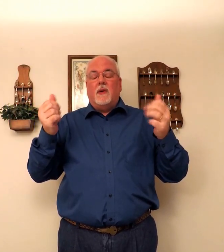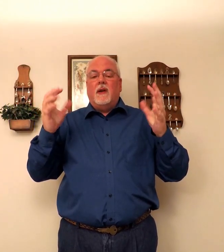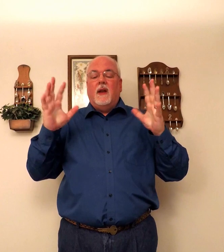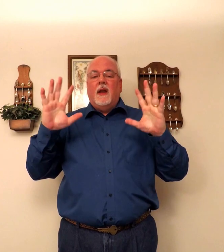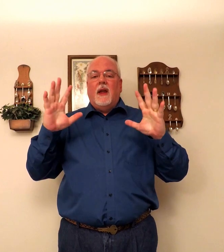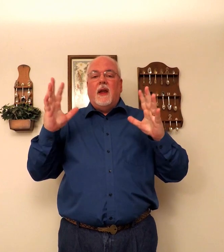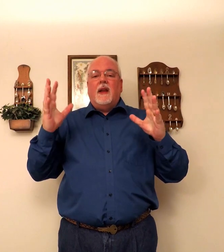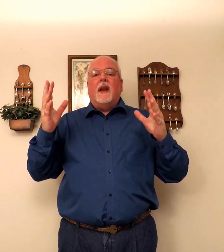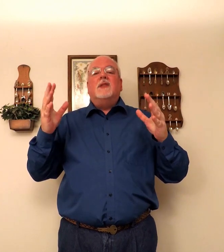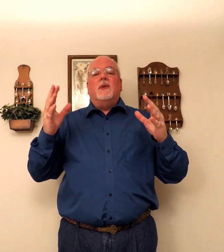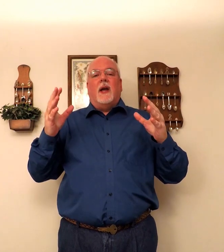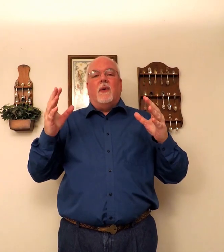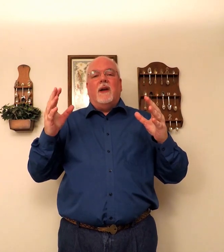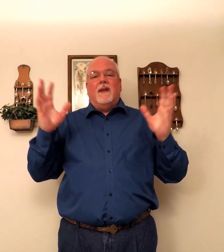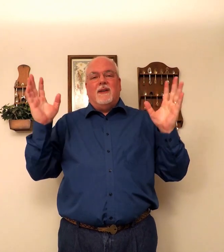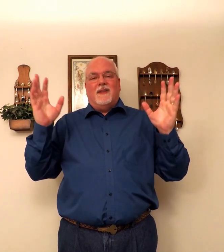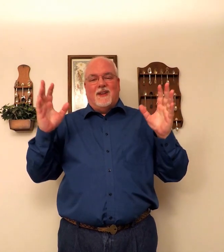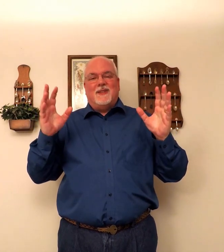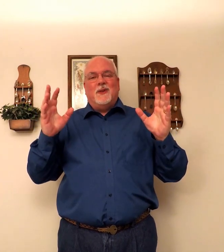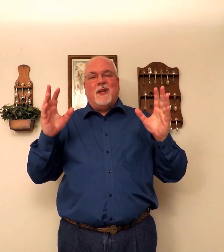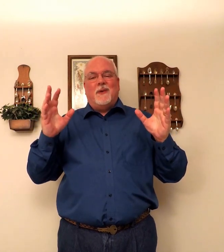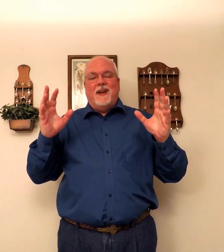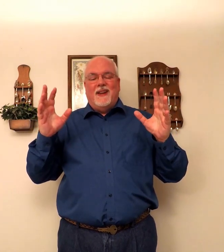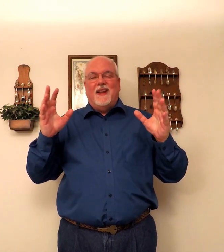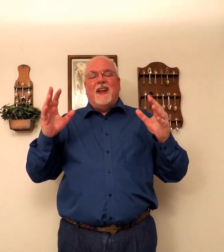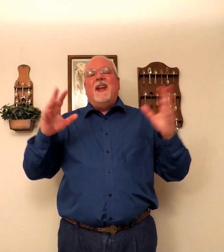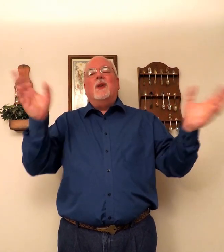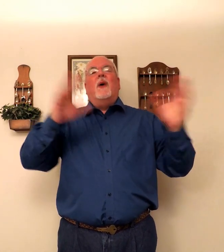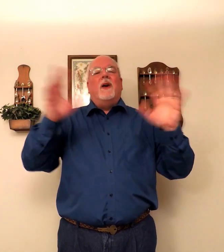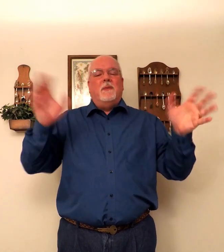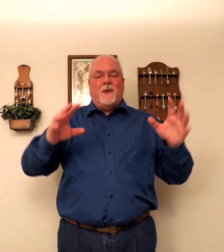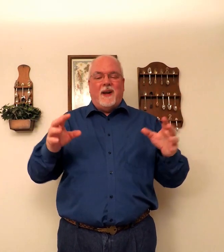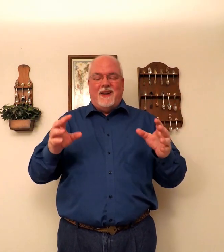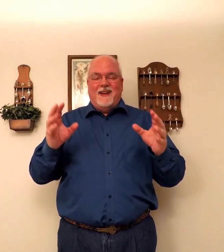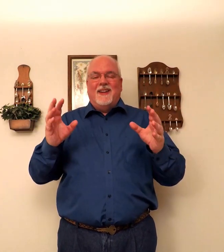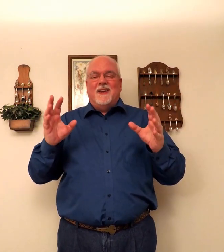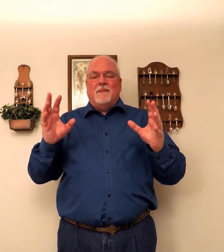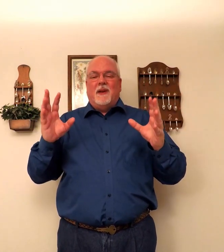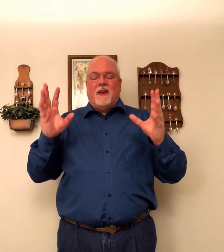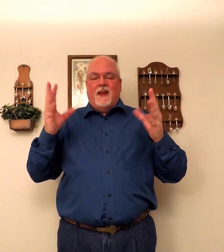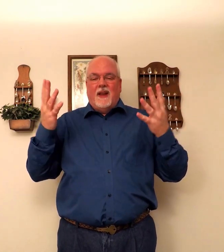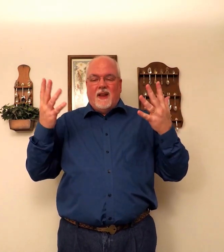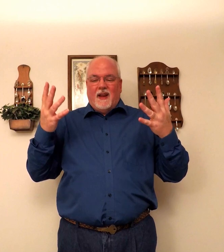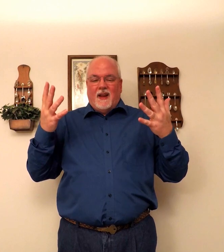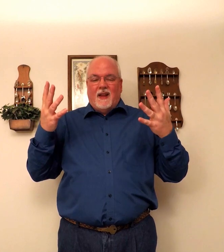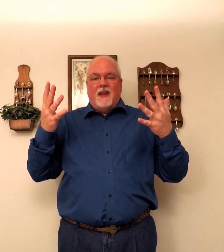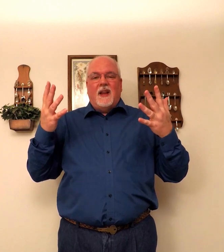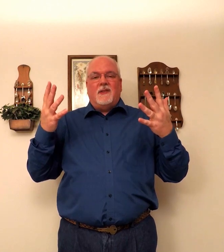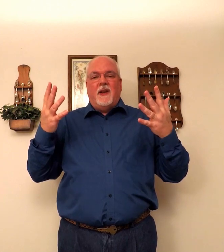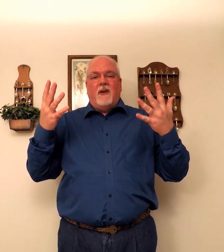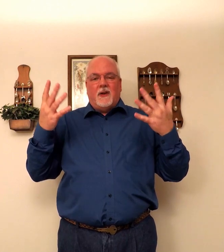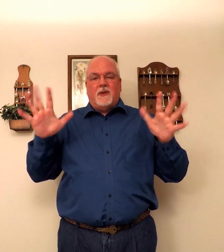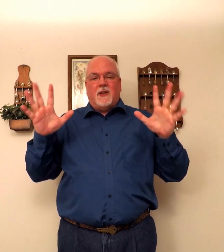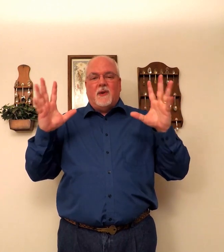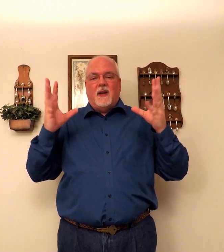one. Let's do it that way. Let's do it that way. Either way you'll be right. But. In the other next video I'll do it this way.